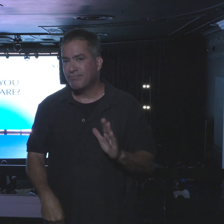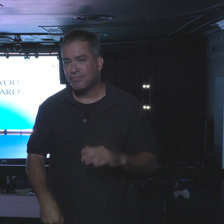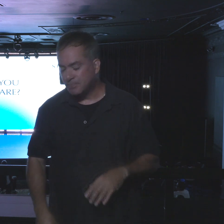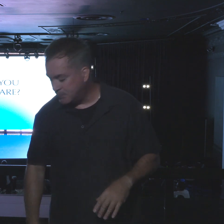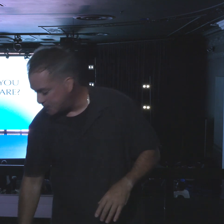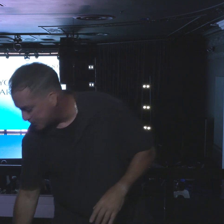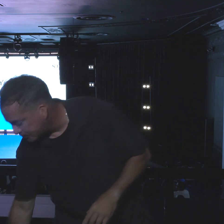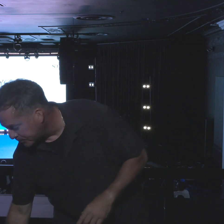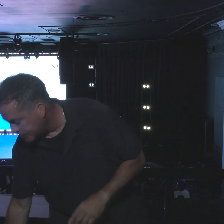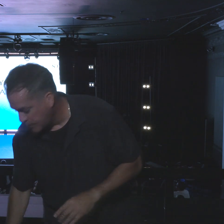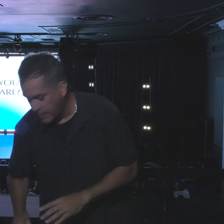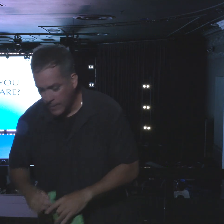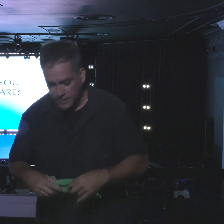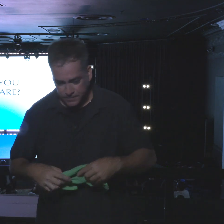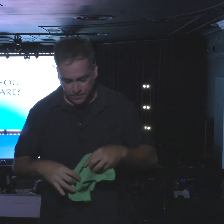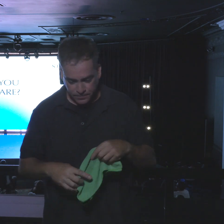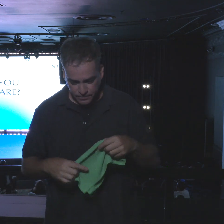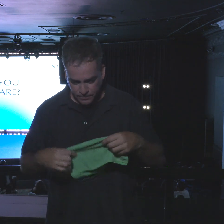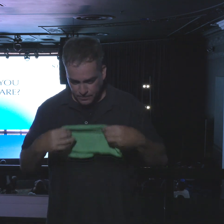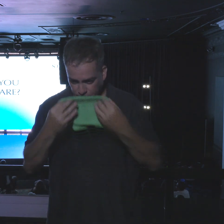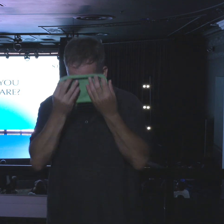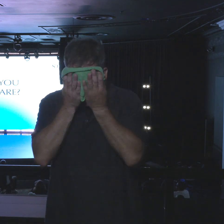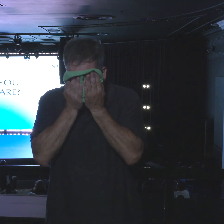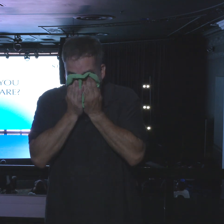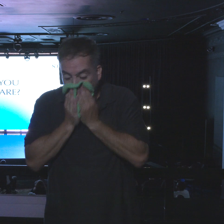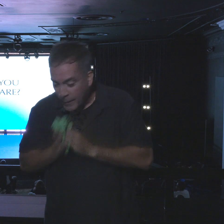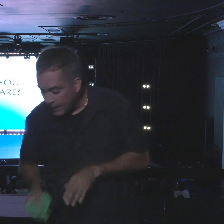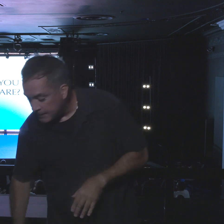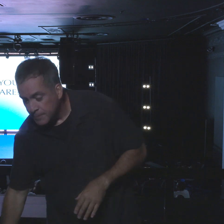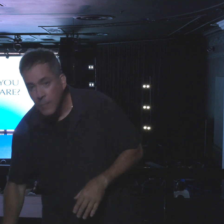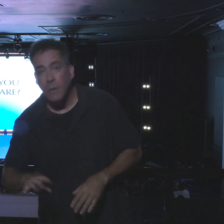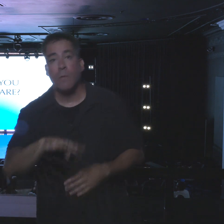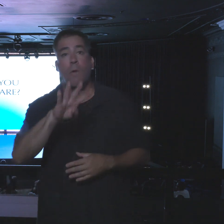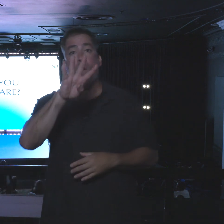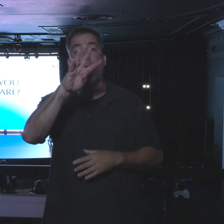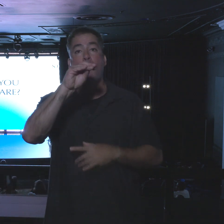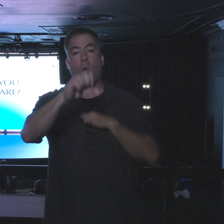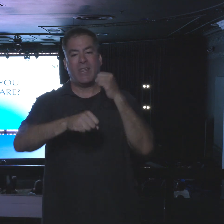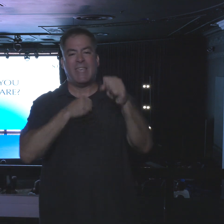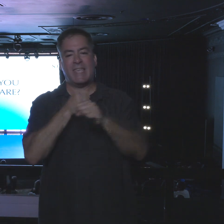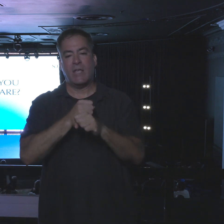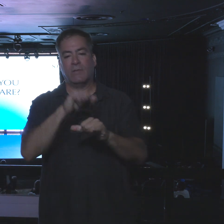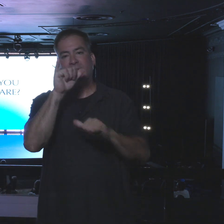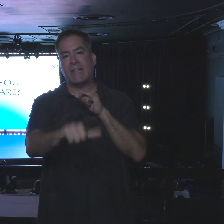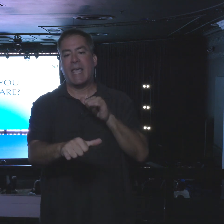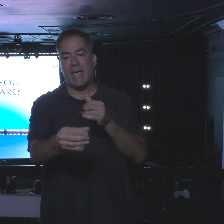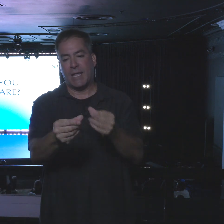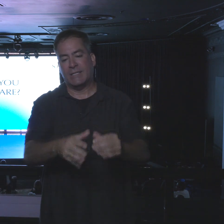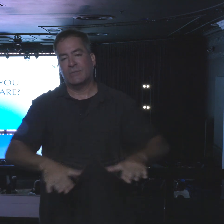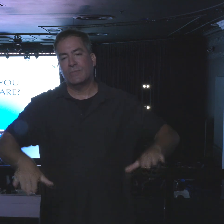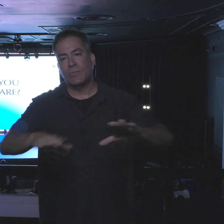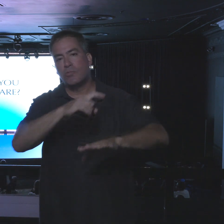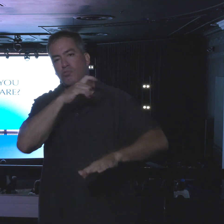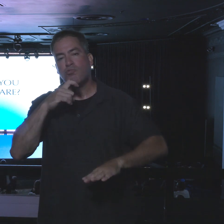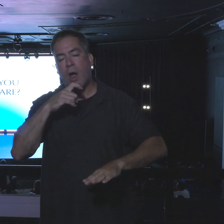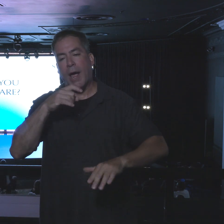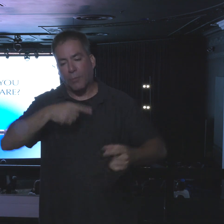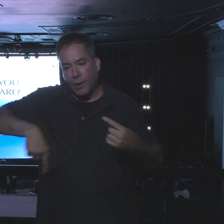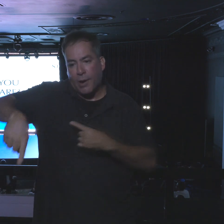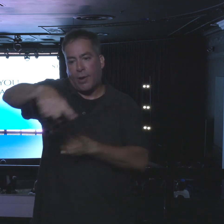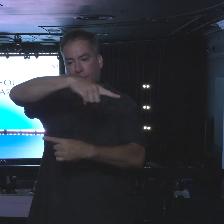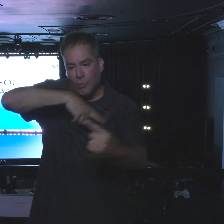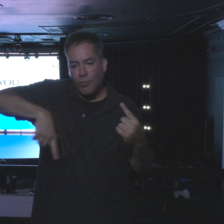Forty years in the desert, the sole reason for their defeat because of the way they